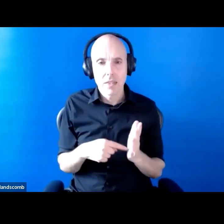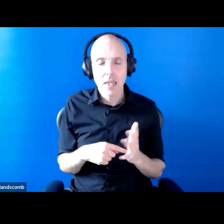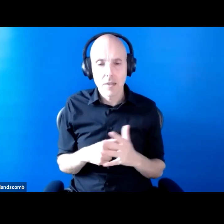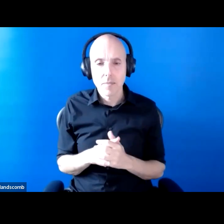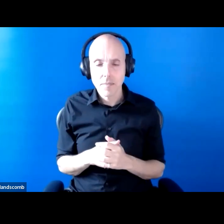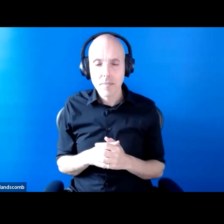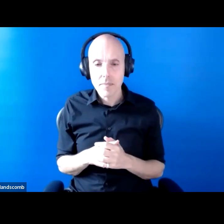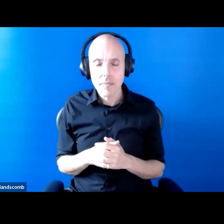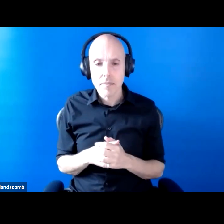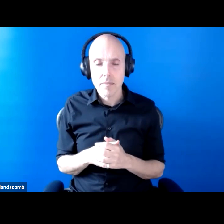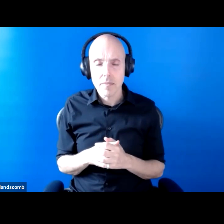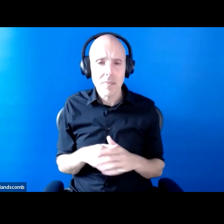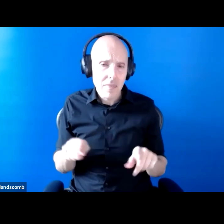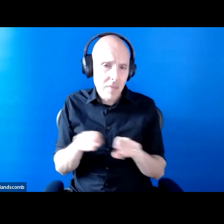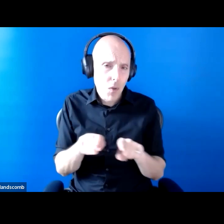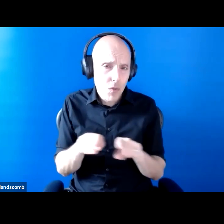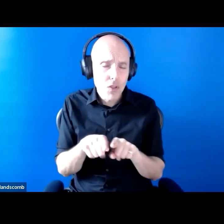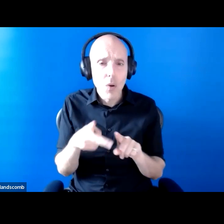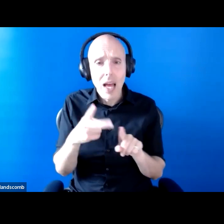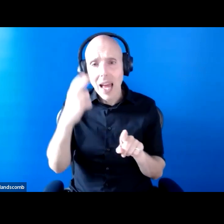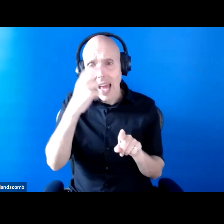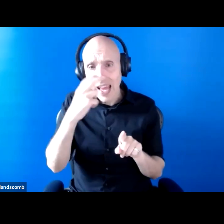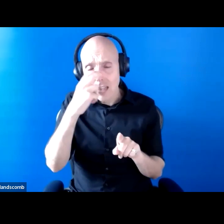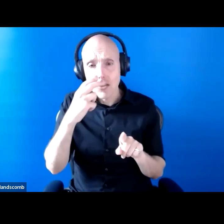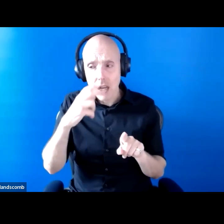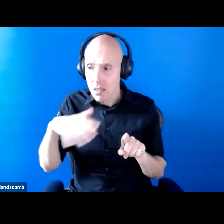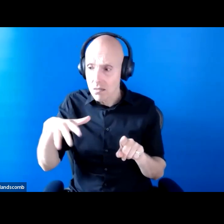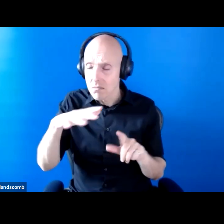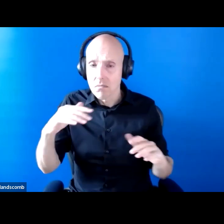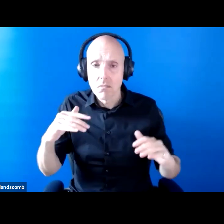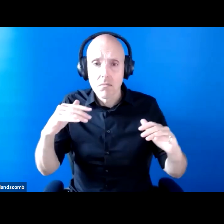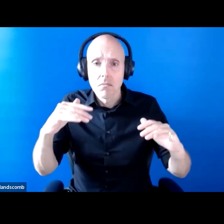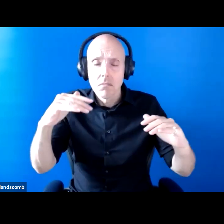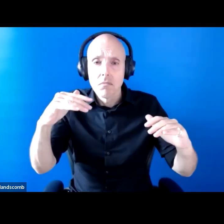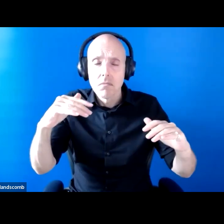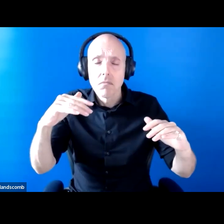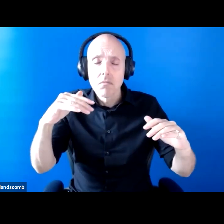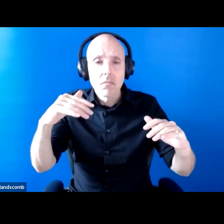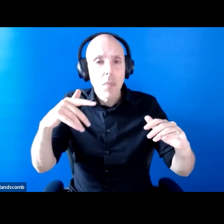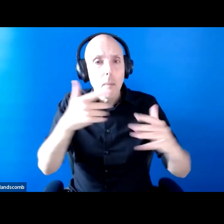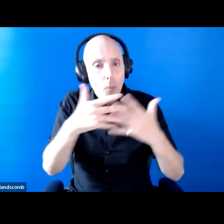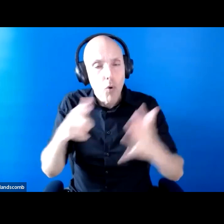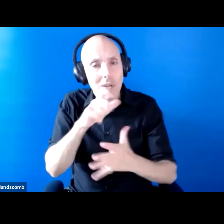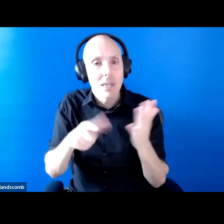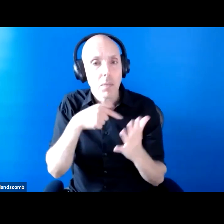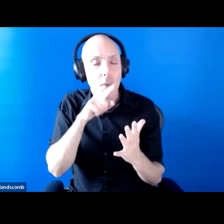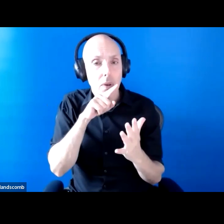naturally have more disabled people in the workforce. But the disability employment gap that I spoke about earlier is not shrinking.